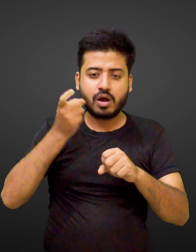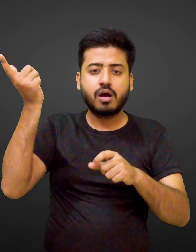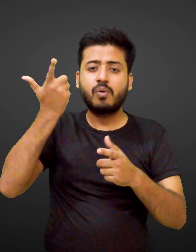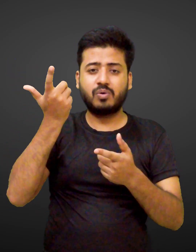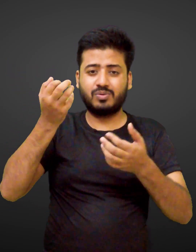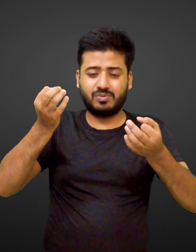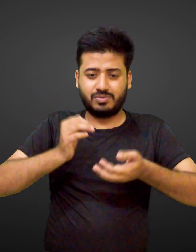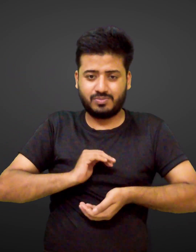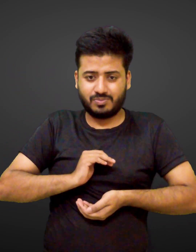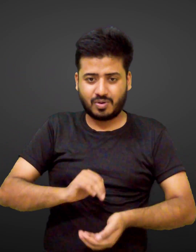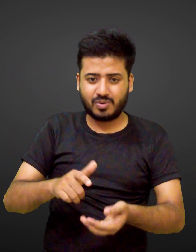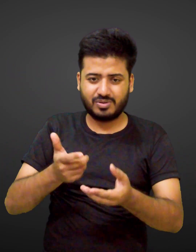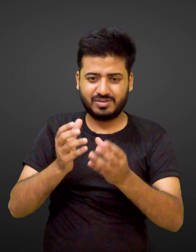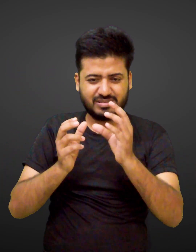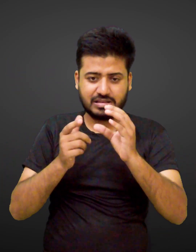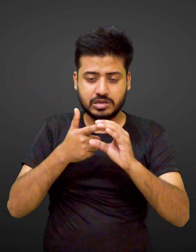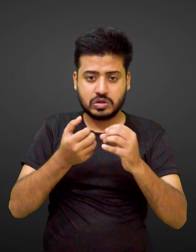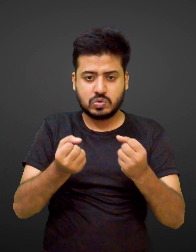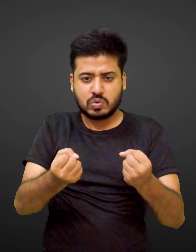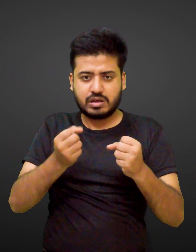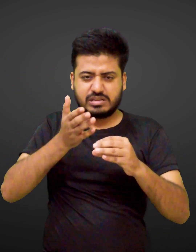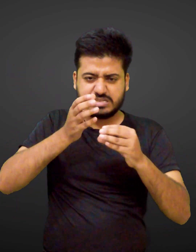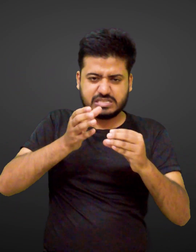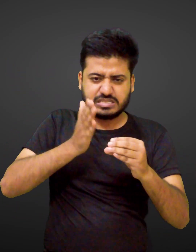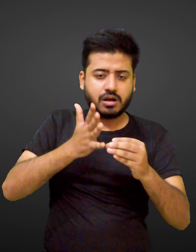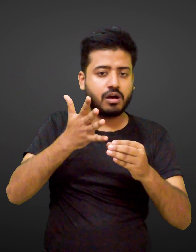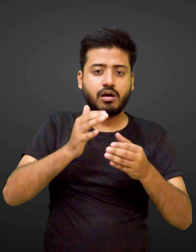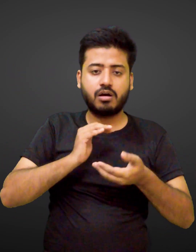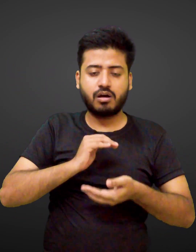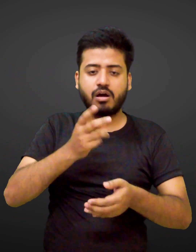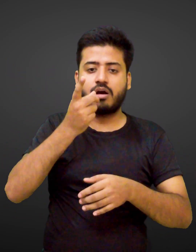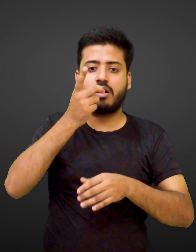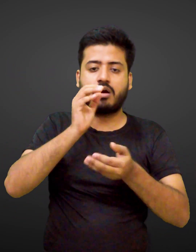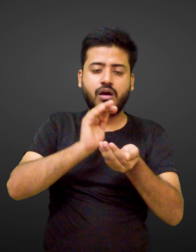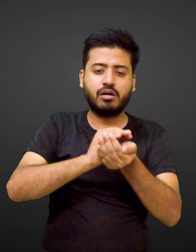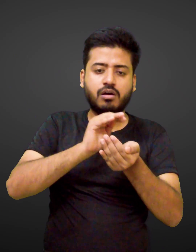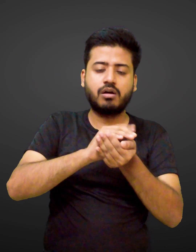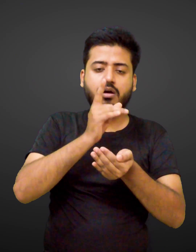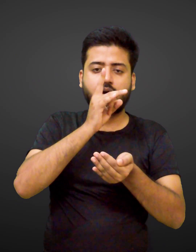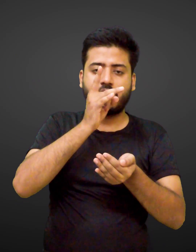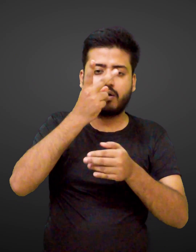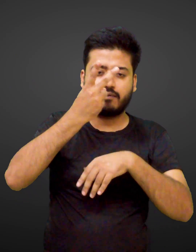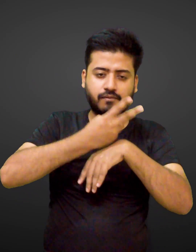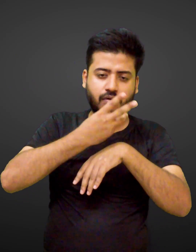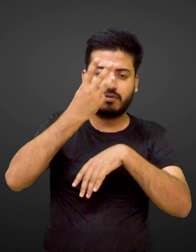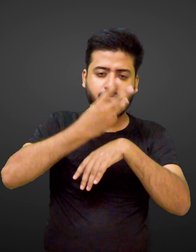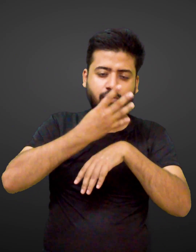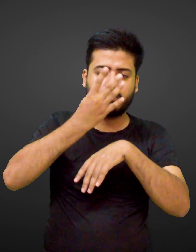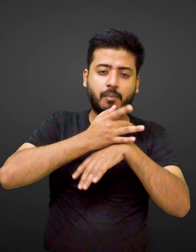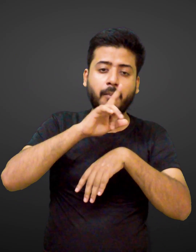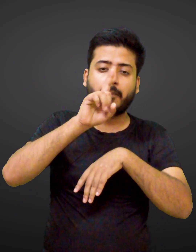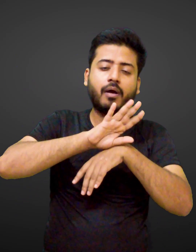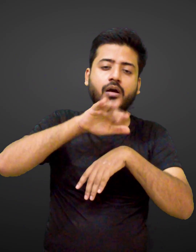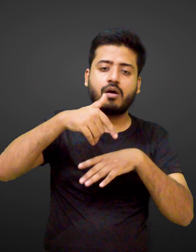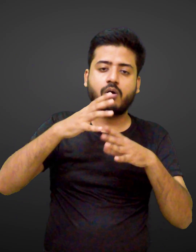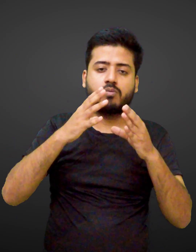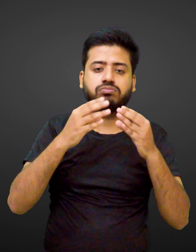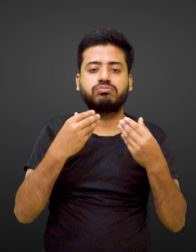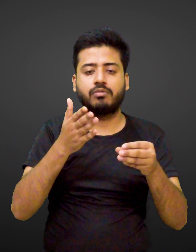across the entire surface making it difficult to crush supports heavy loads scientific demonstrations have shown that a chicken